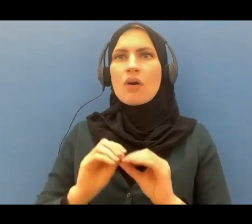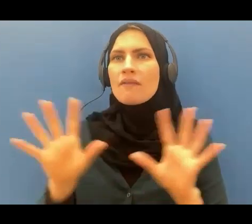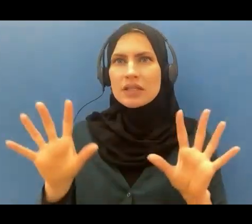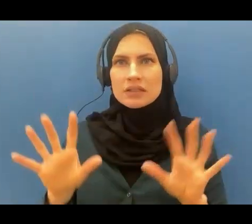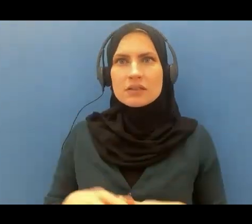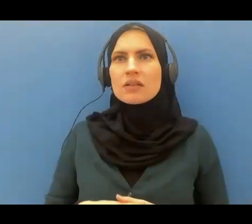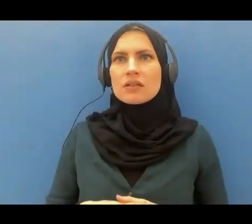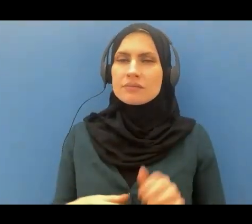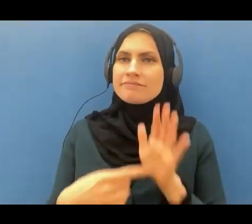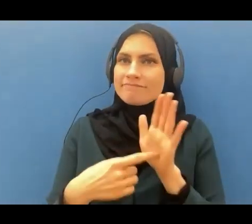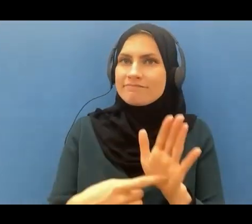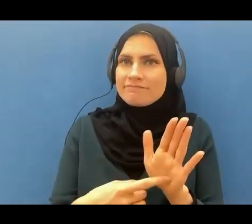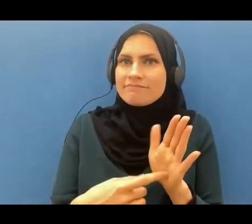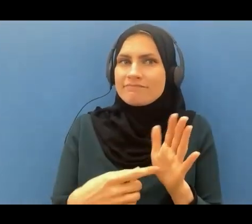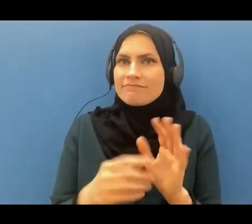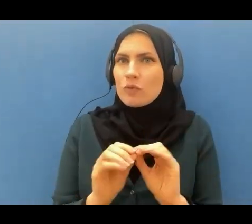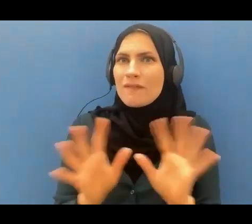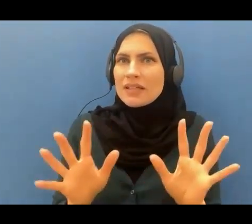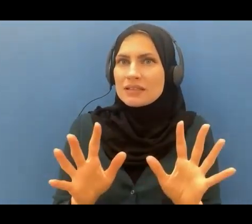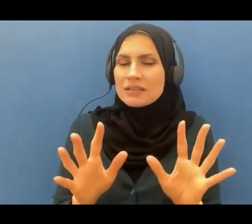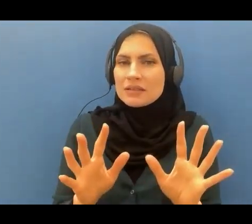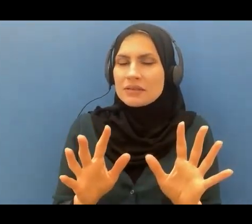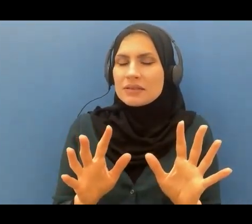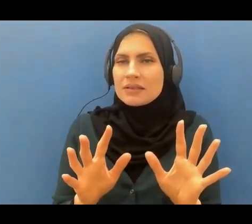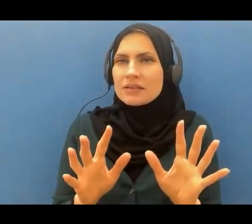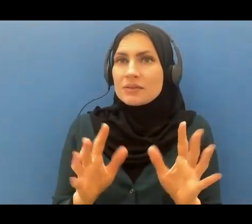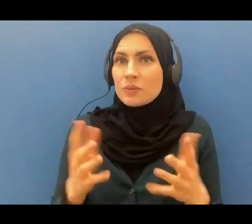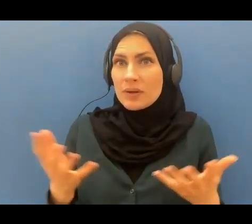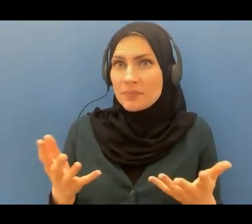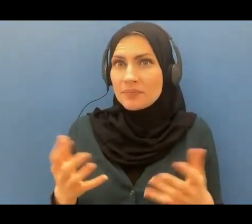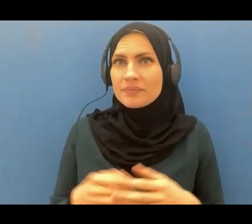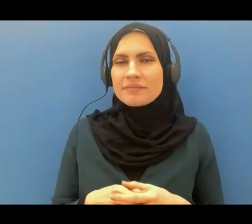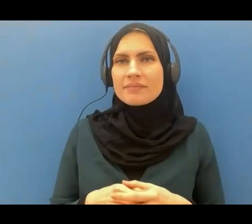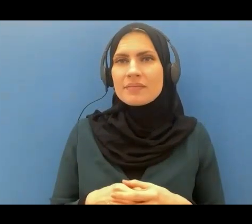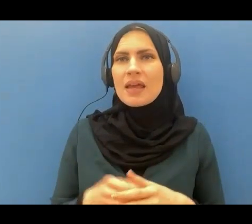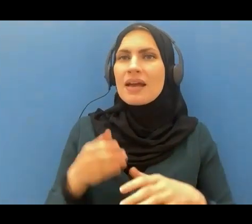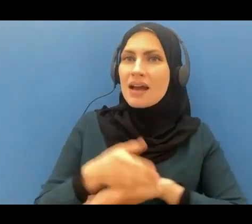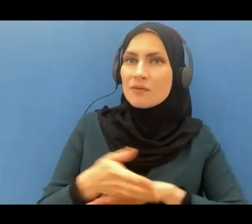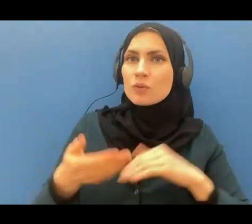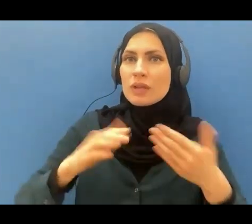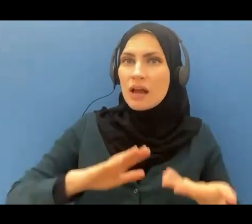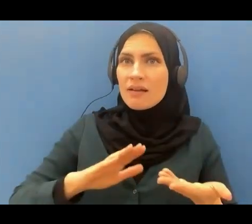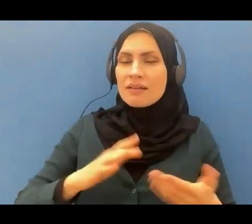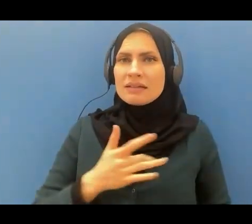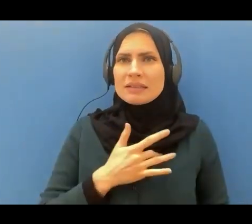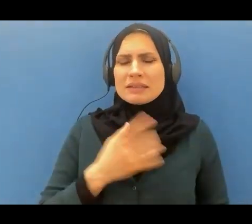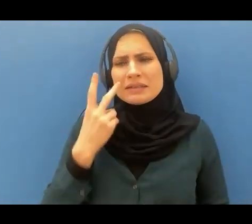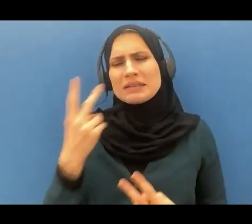us that those regrets after death are very useless because